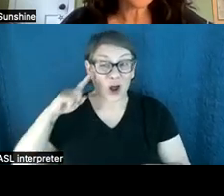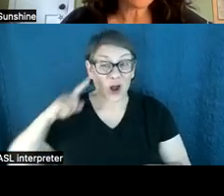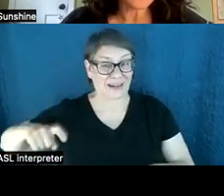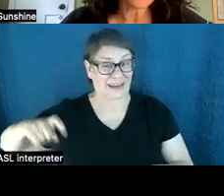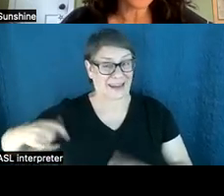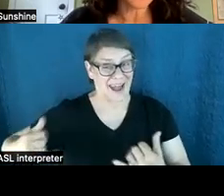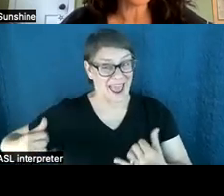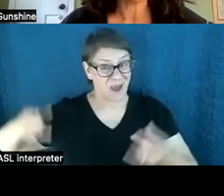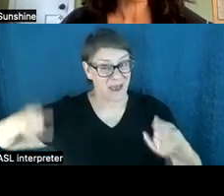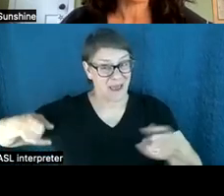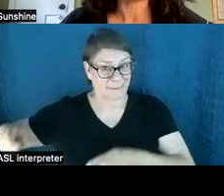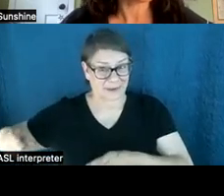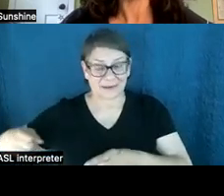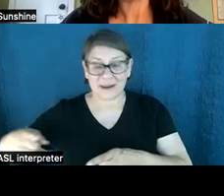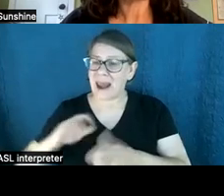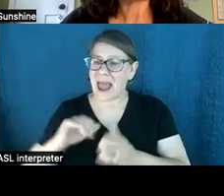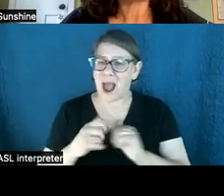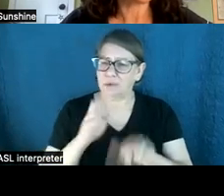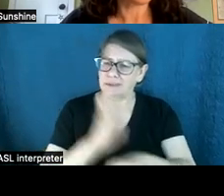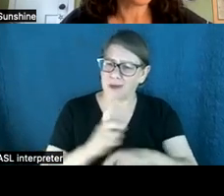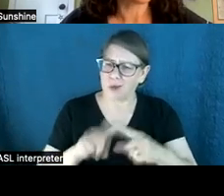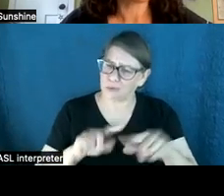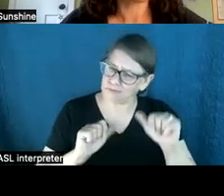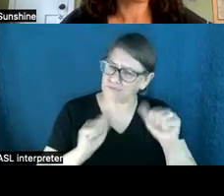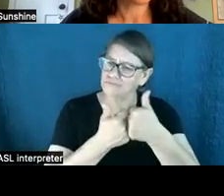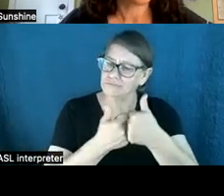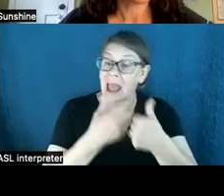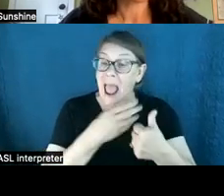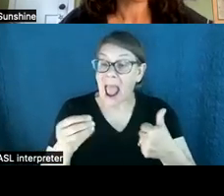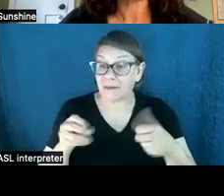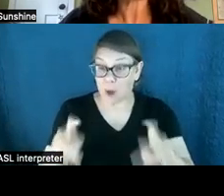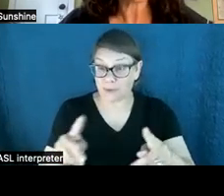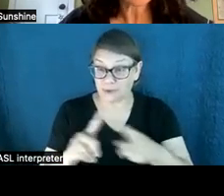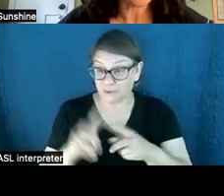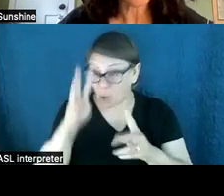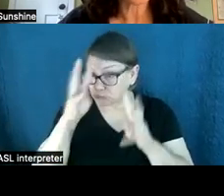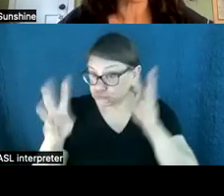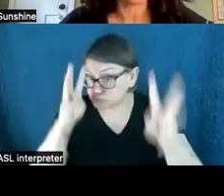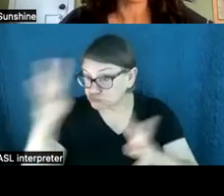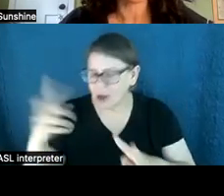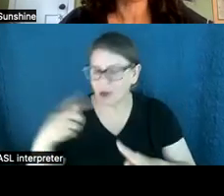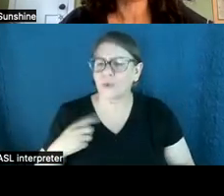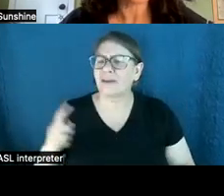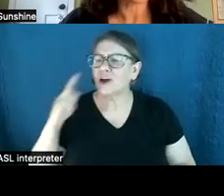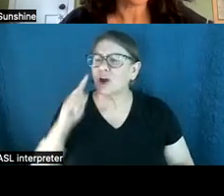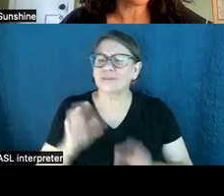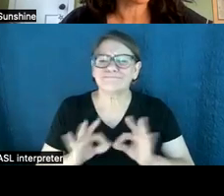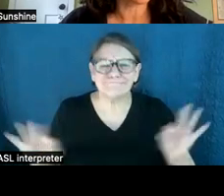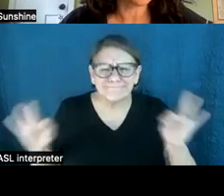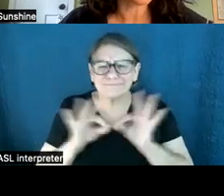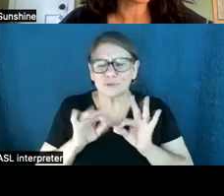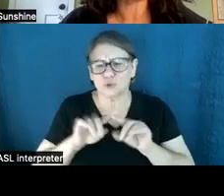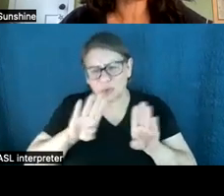challenges of rising to it, and the opportunities for innovation. We have heard just how essential it is to center